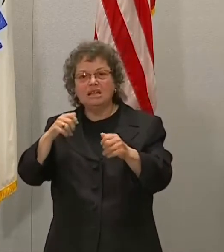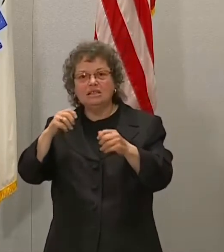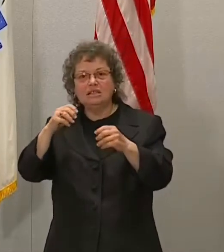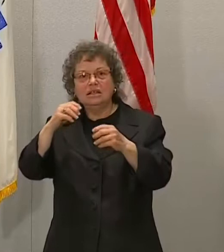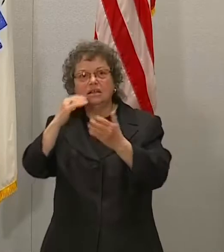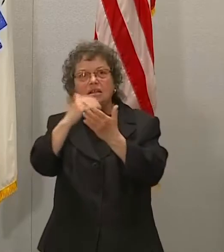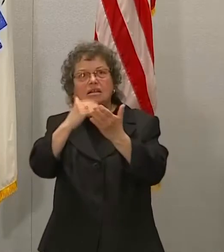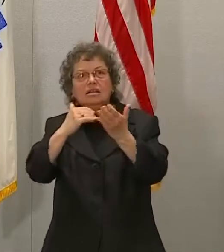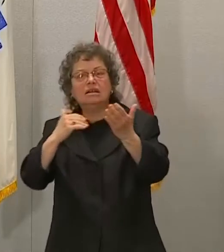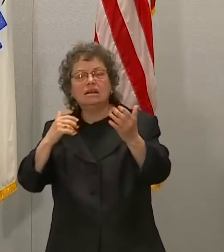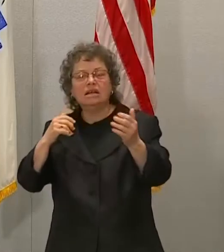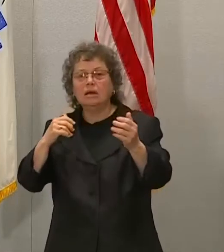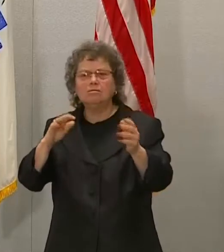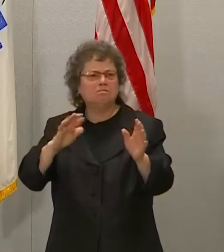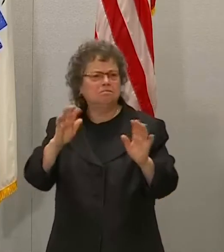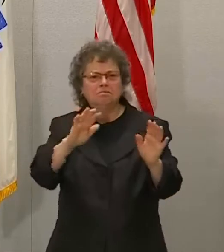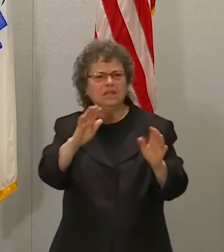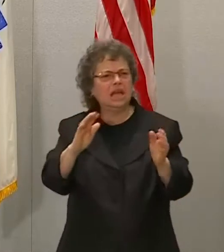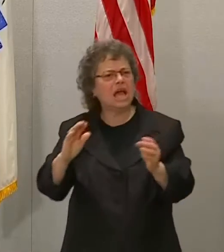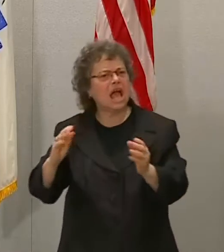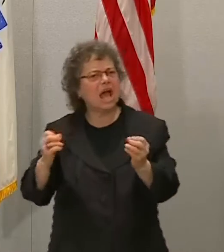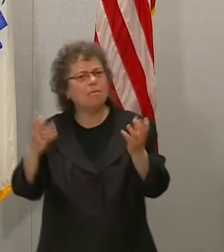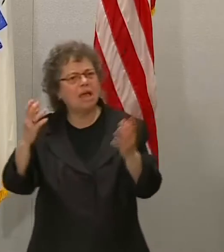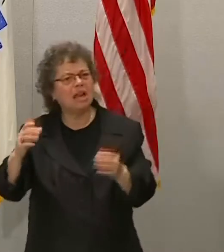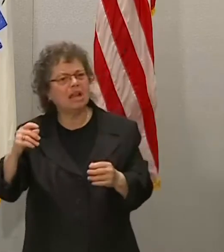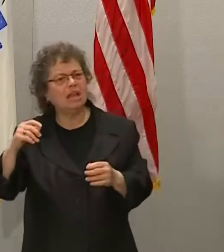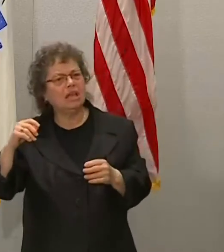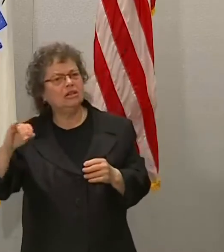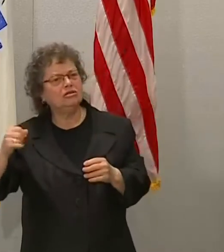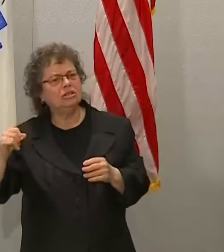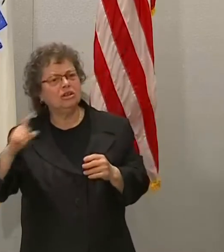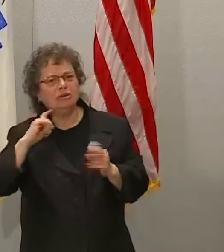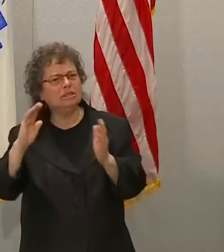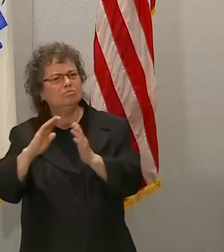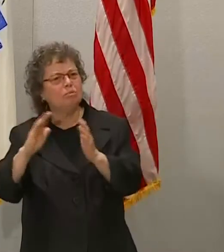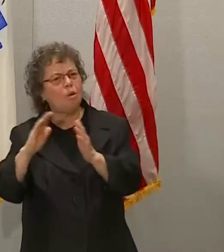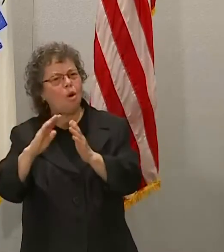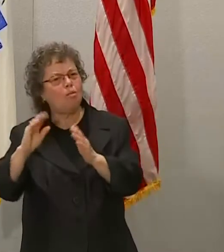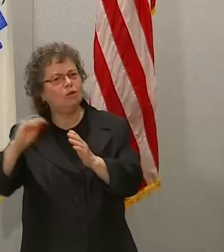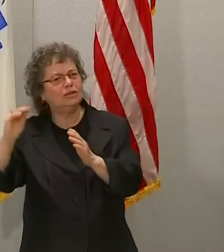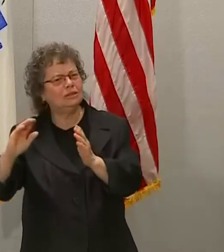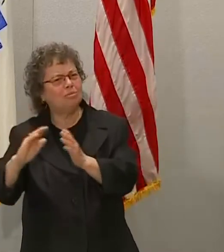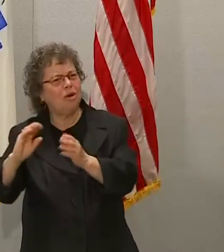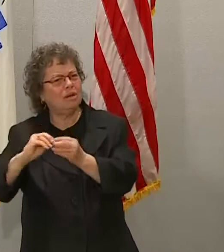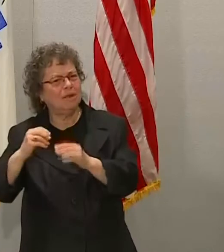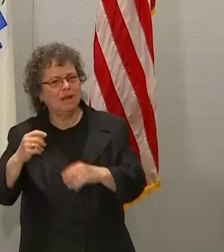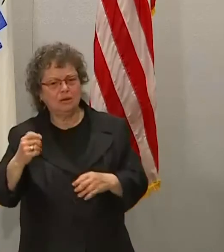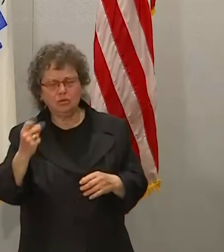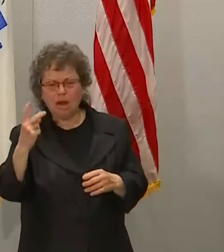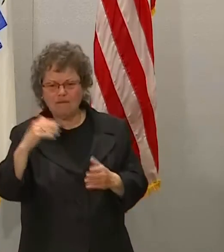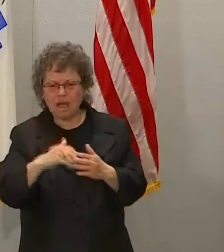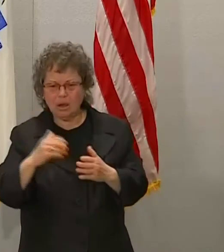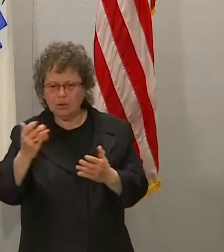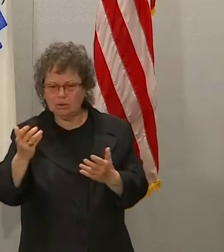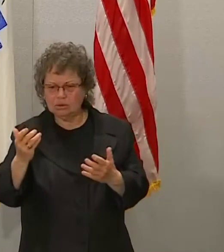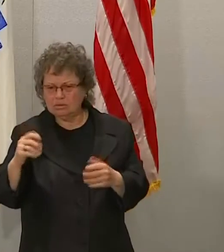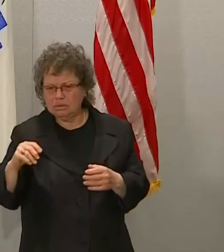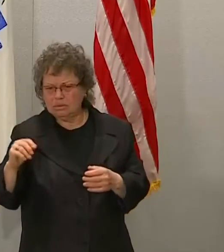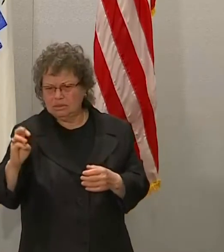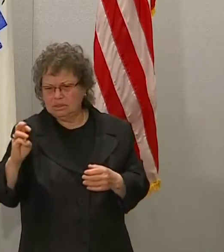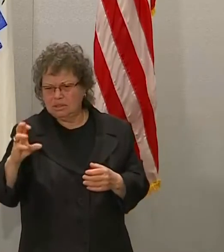numbers, relatively speaking. You know, we got very small. We had 12,000, 11,600 doses of